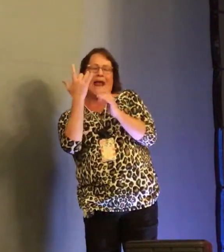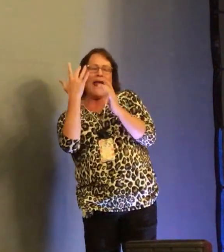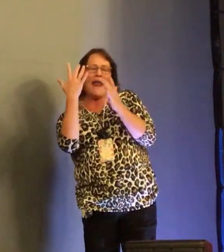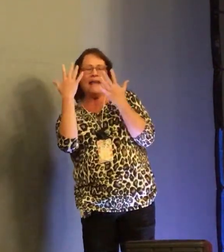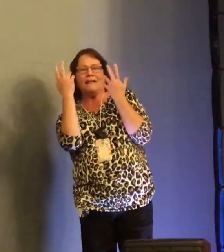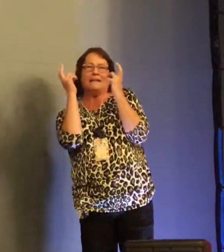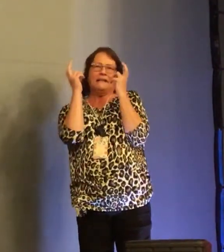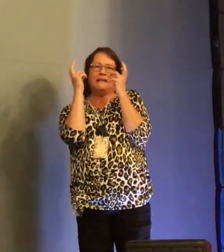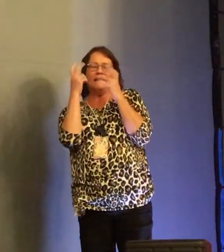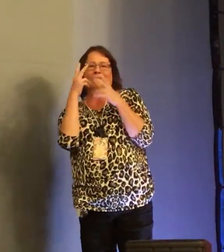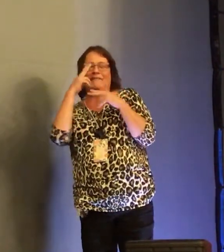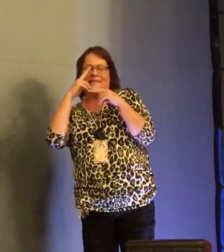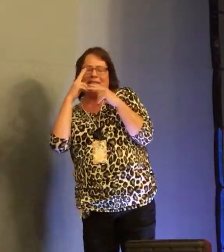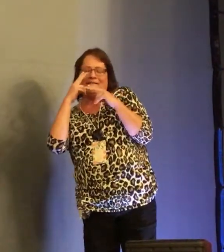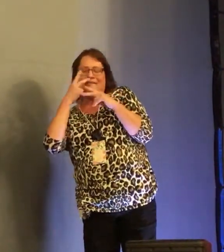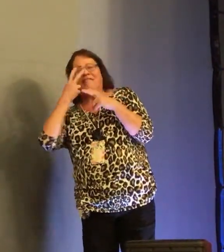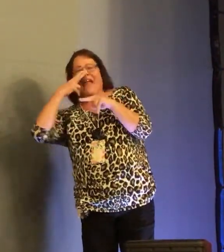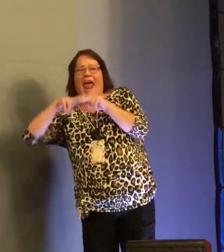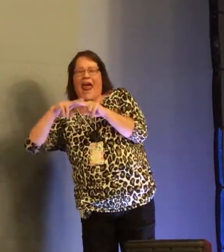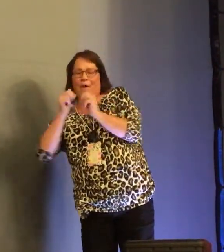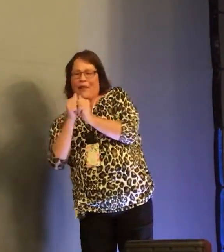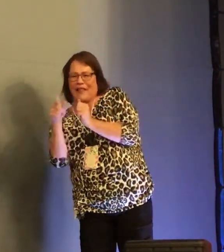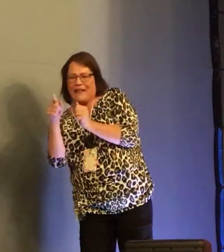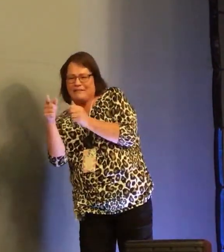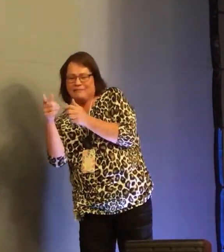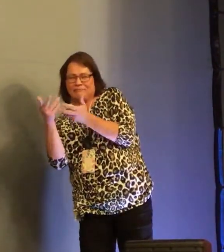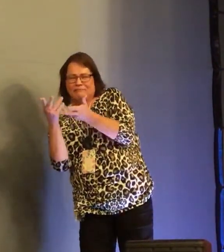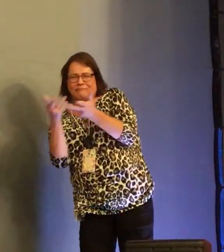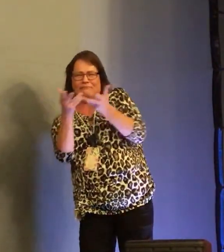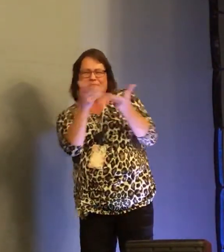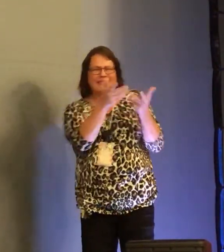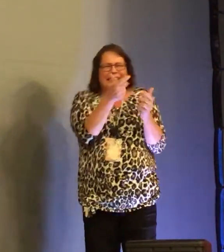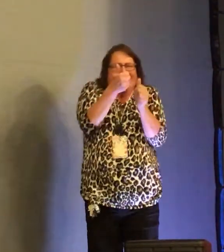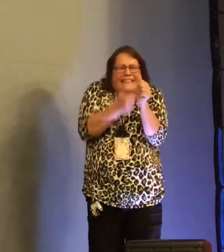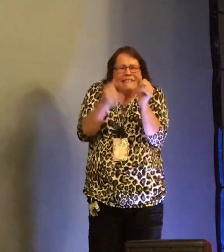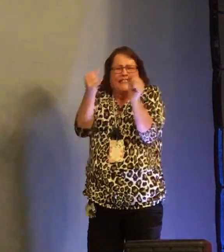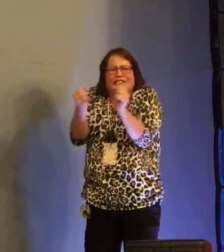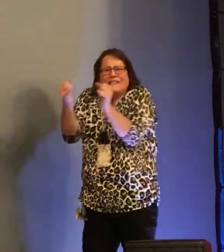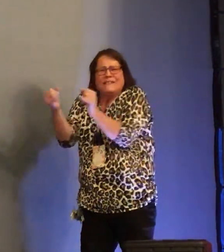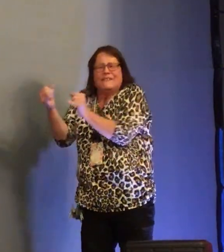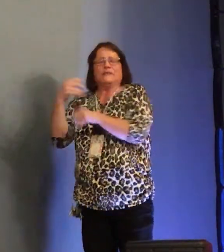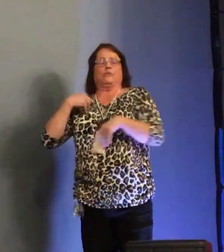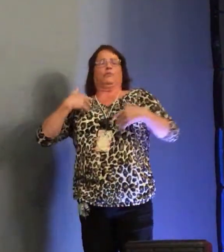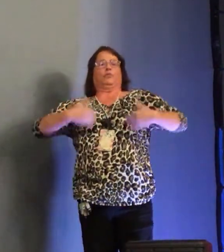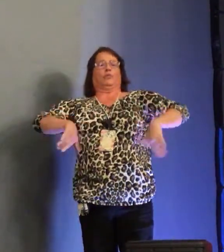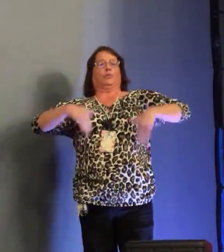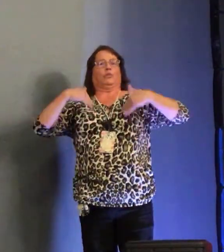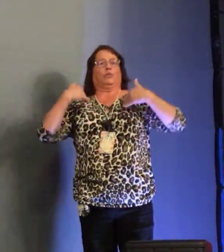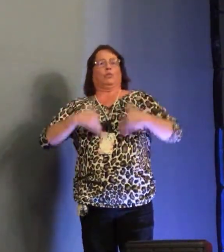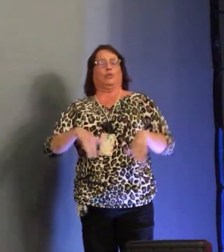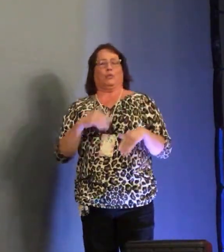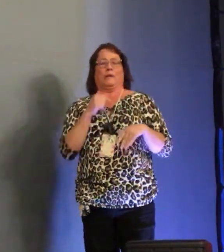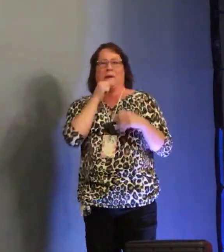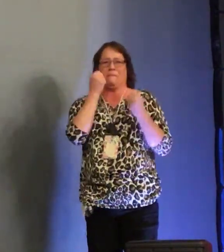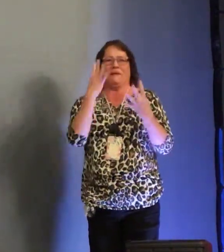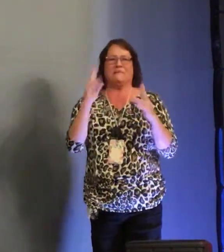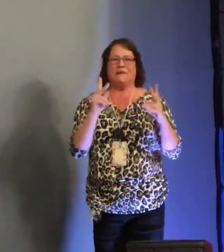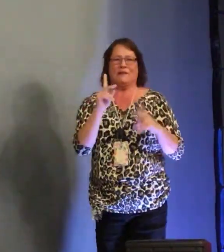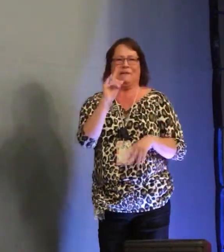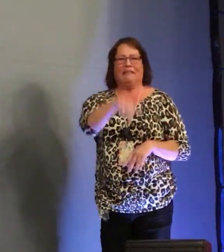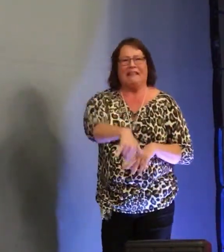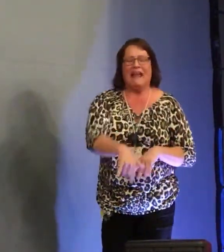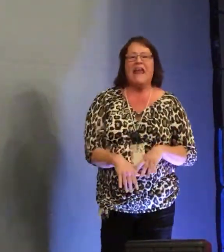person's skills and strengths were he would joke with one person in a certain way and he would joke with another person in a different way